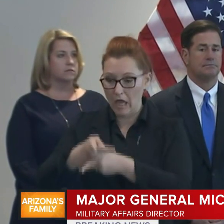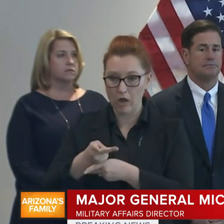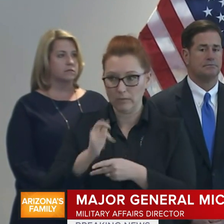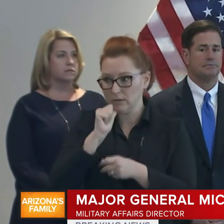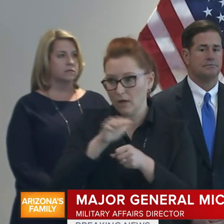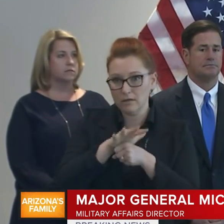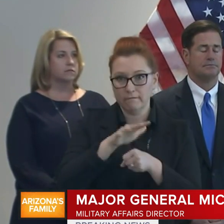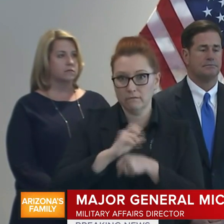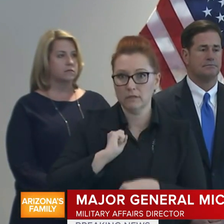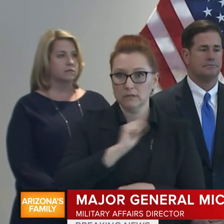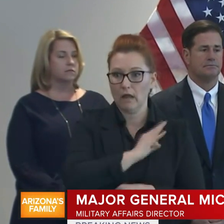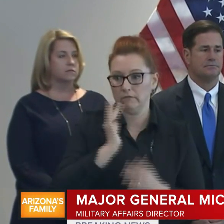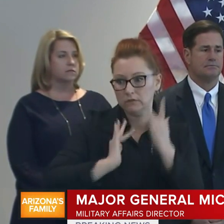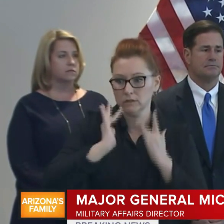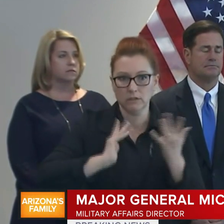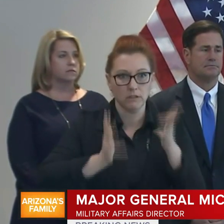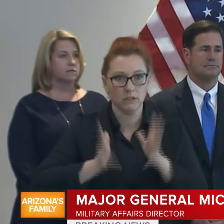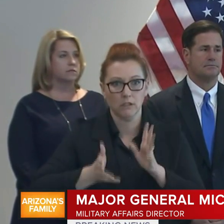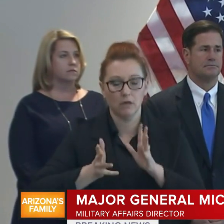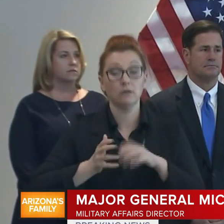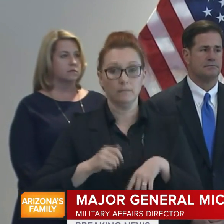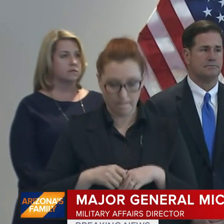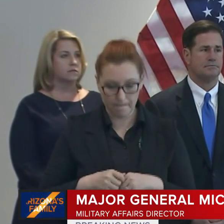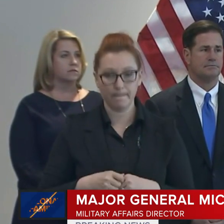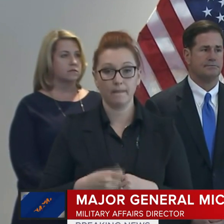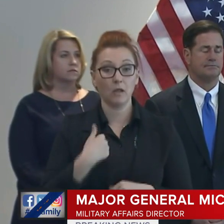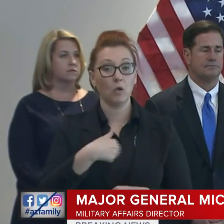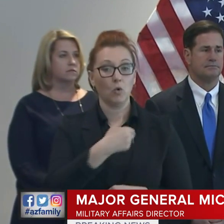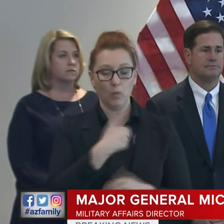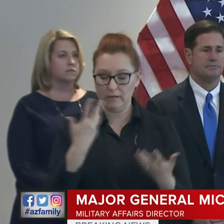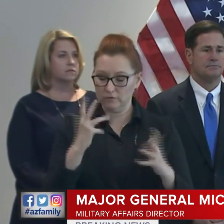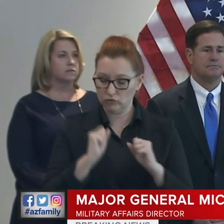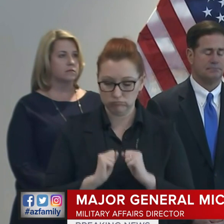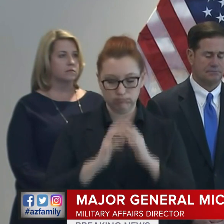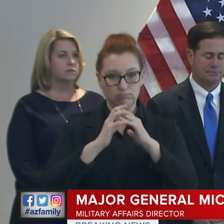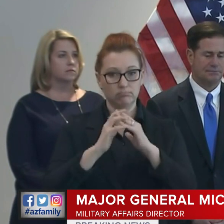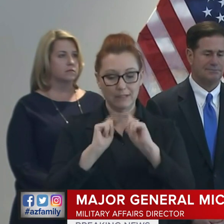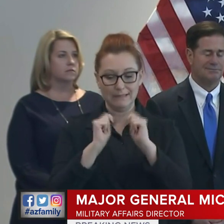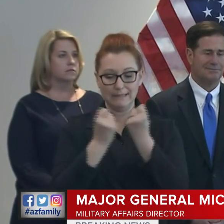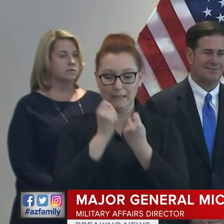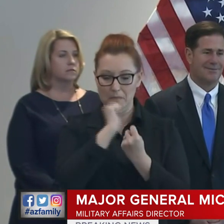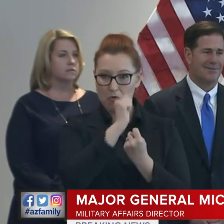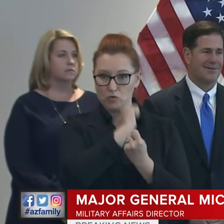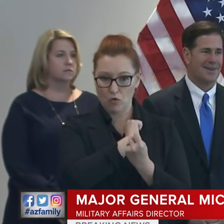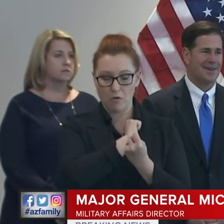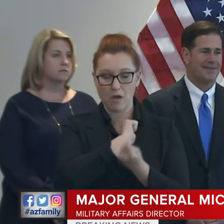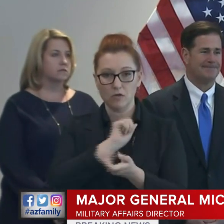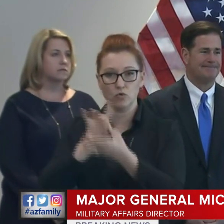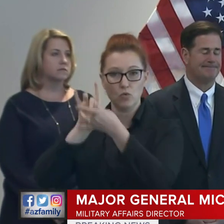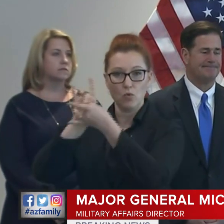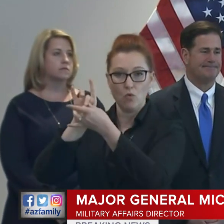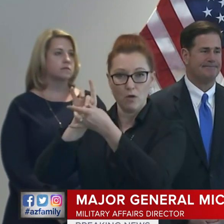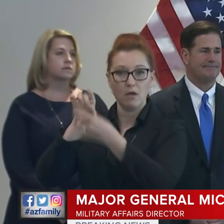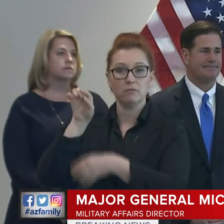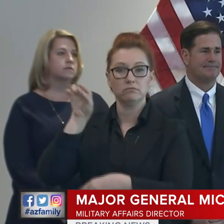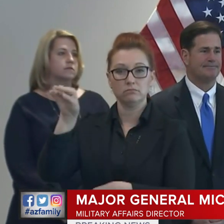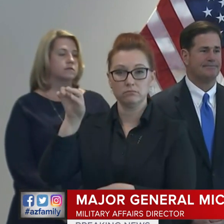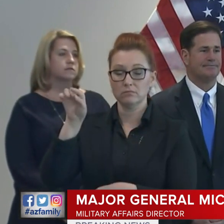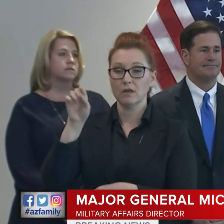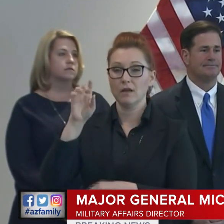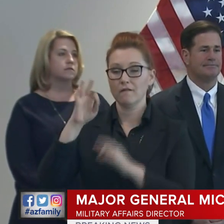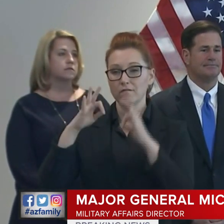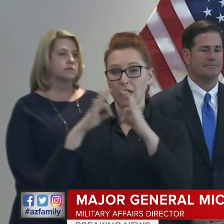available. We quickly generated Team Arizona to coordinate with the Flagstaff Regional Medical Center